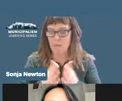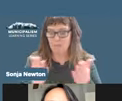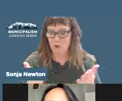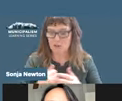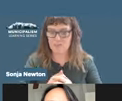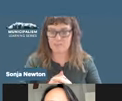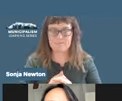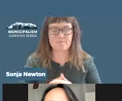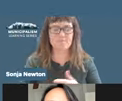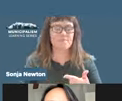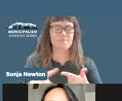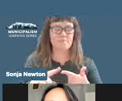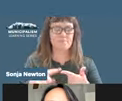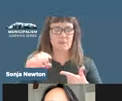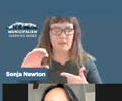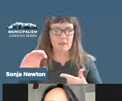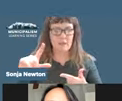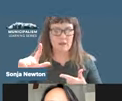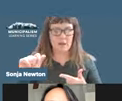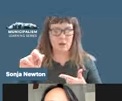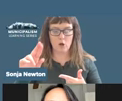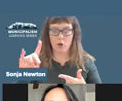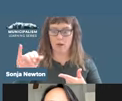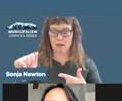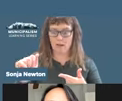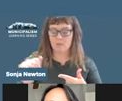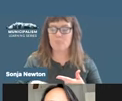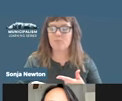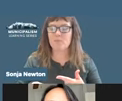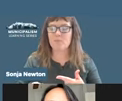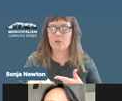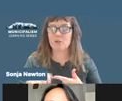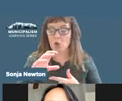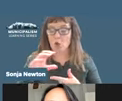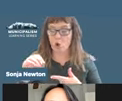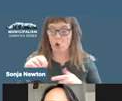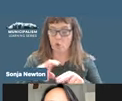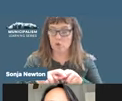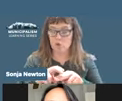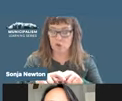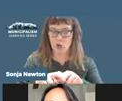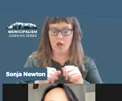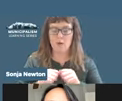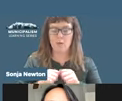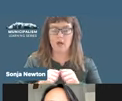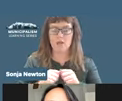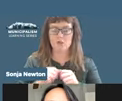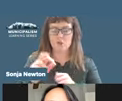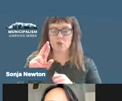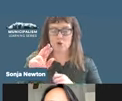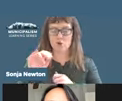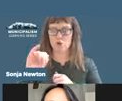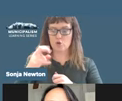Claudia Jimenez is a co-chair of the Richmond Progressive Alliance and was elected to Richmond City Council in 2020,